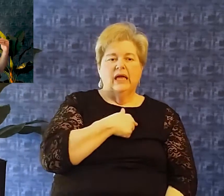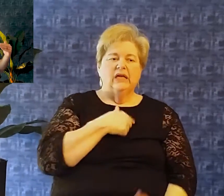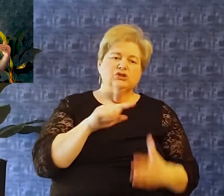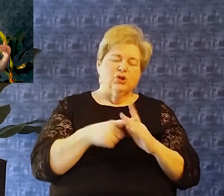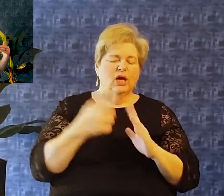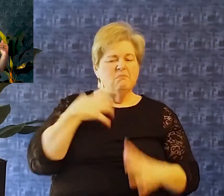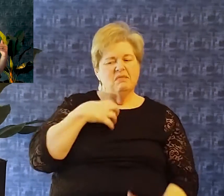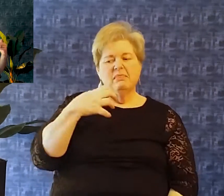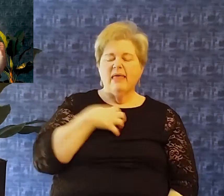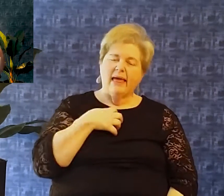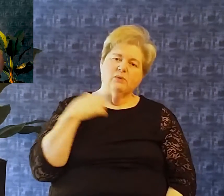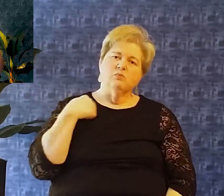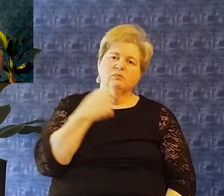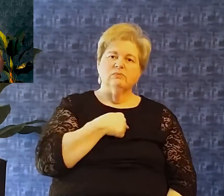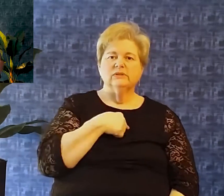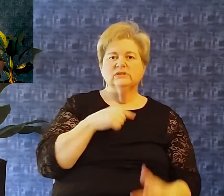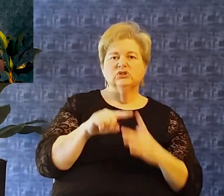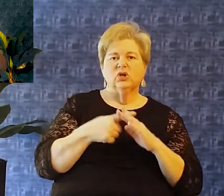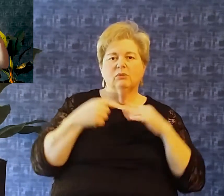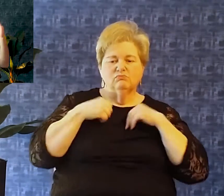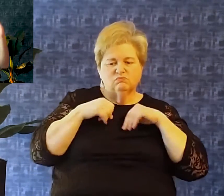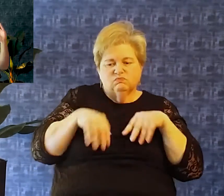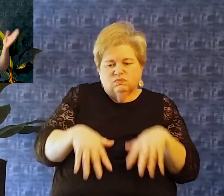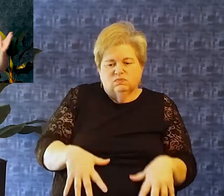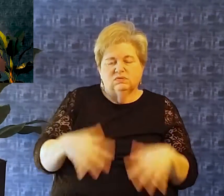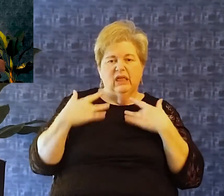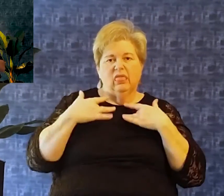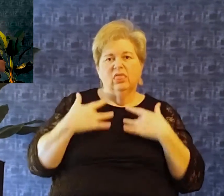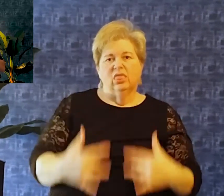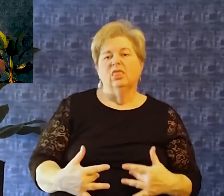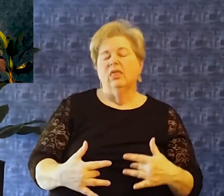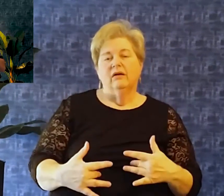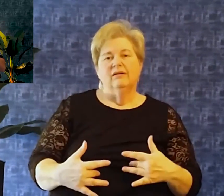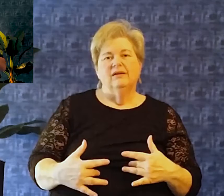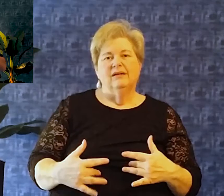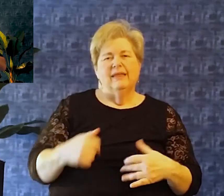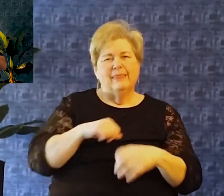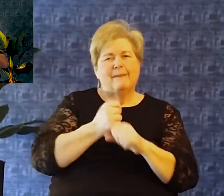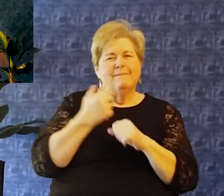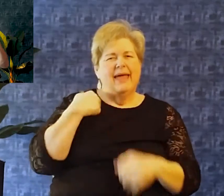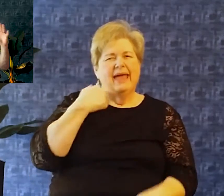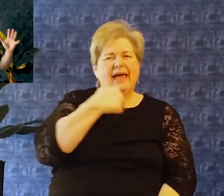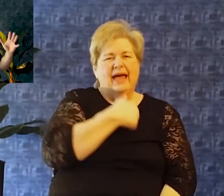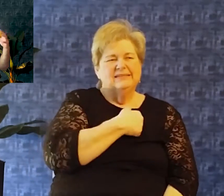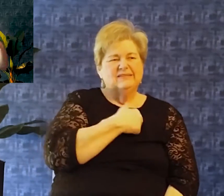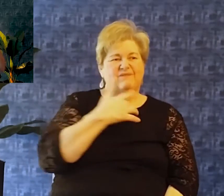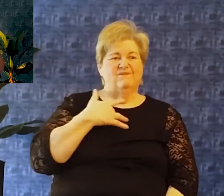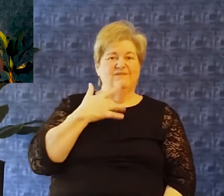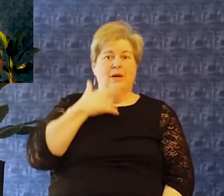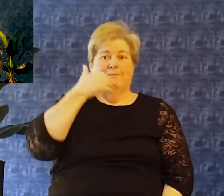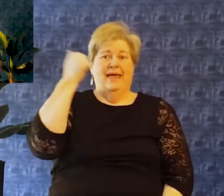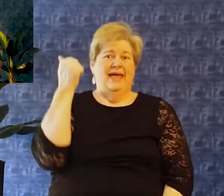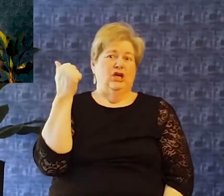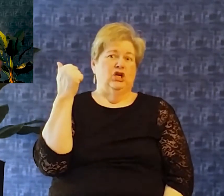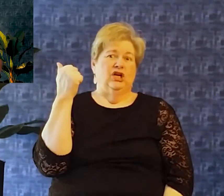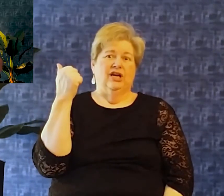we do Is we run to complaining We run to despair We run to all these places That make us somehow